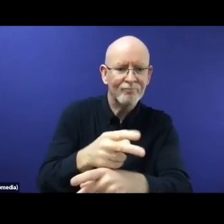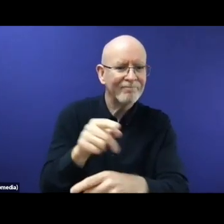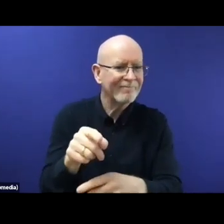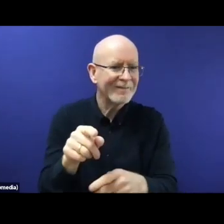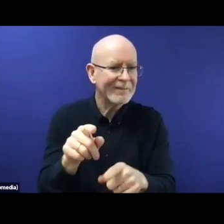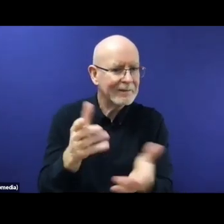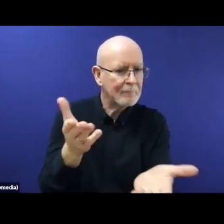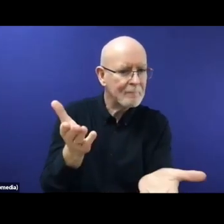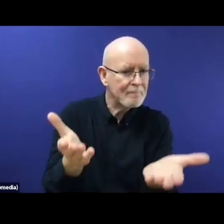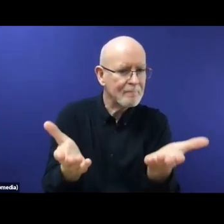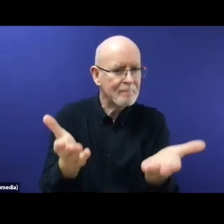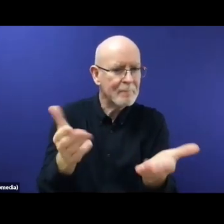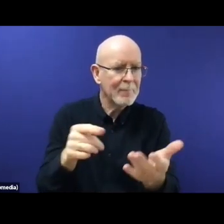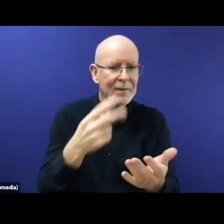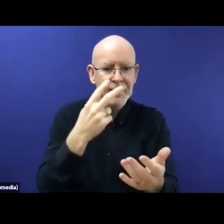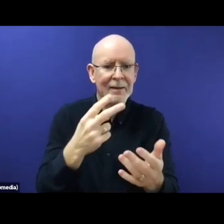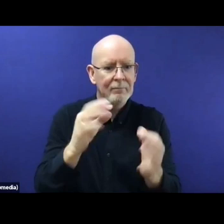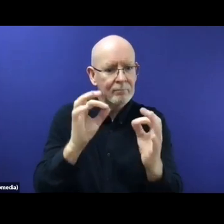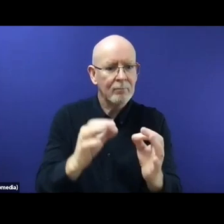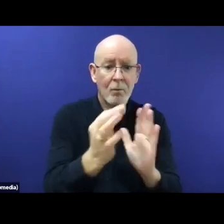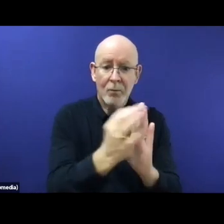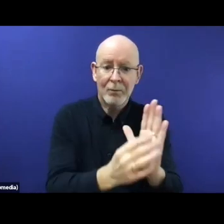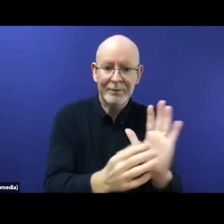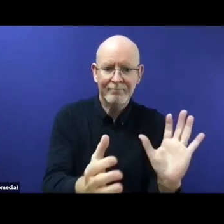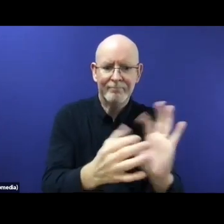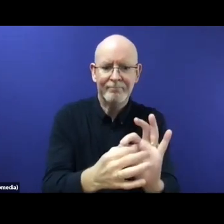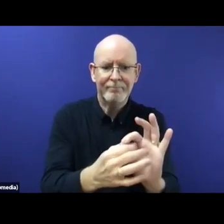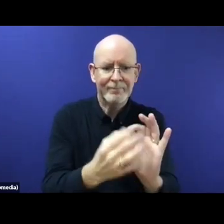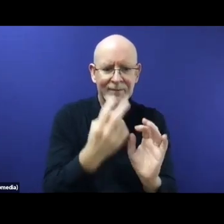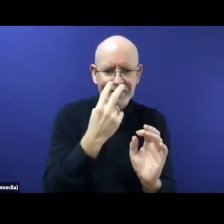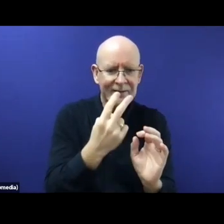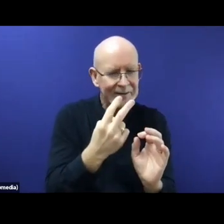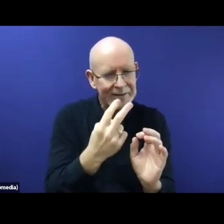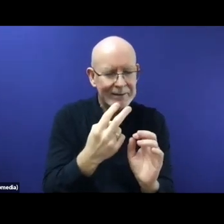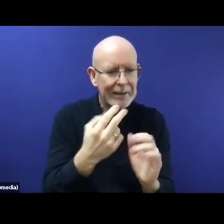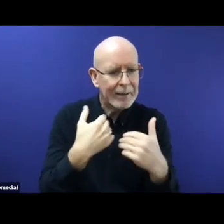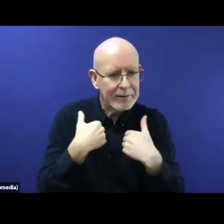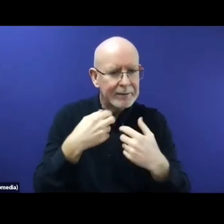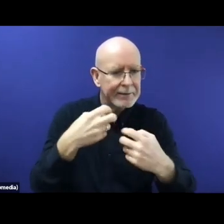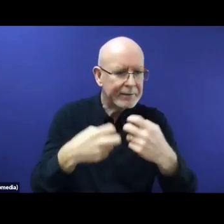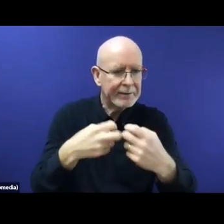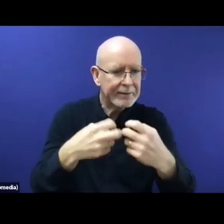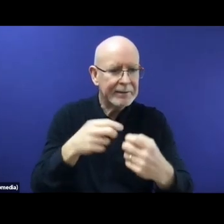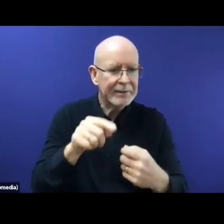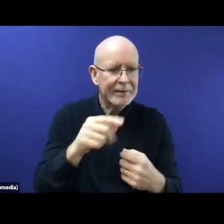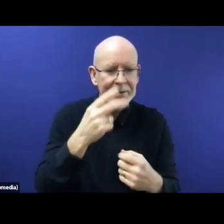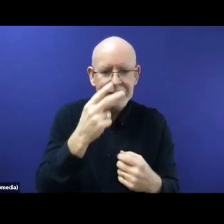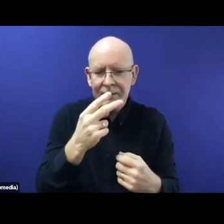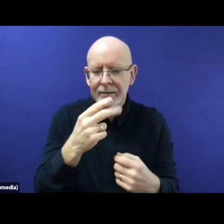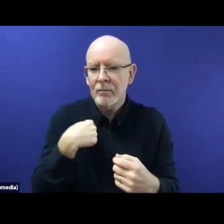The second element in the EU Pact, I would say, is the prevention of secondary movements, which is